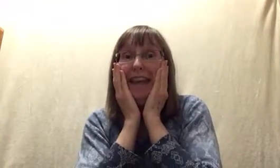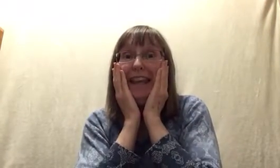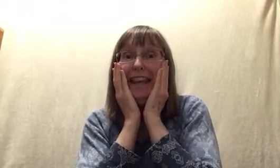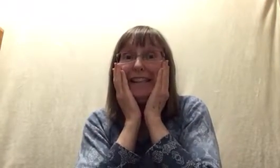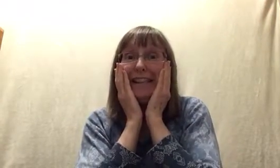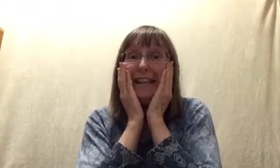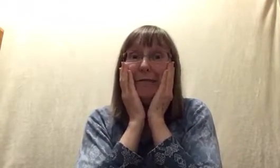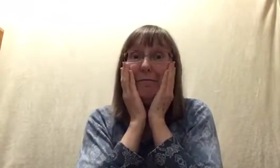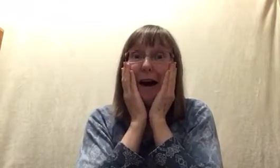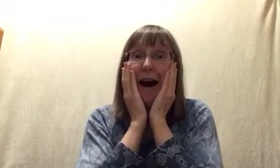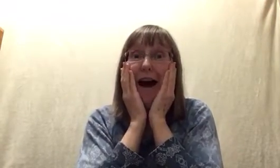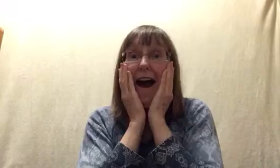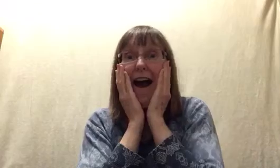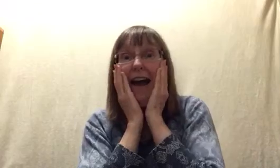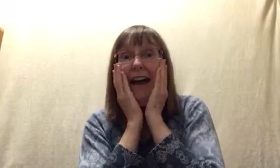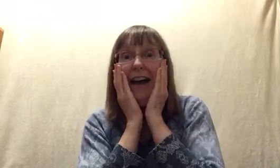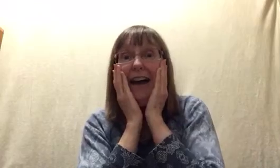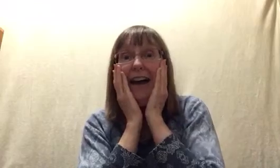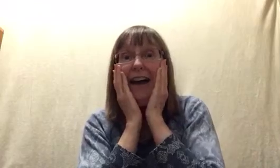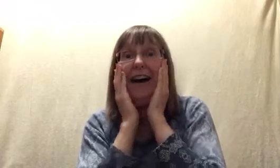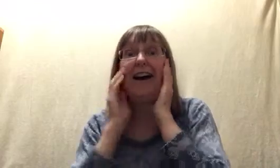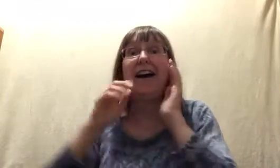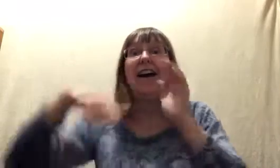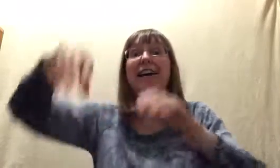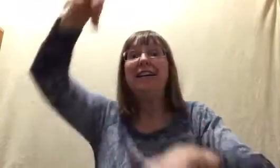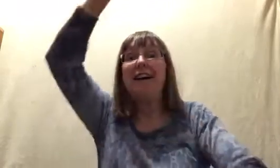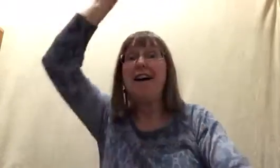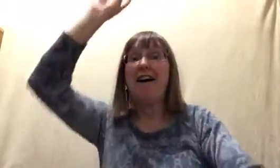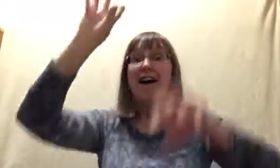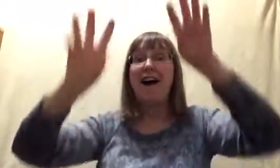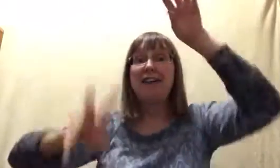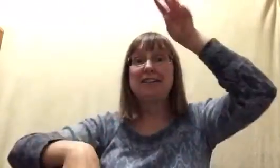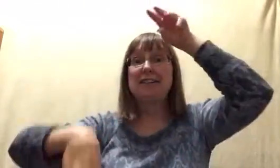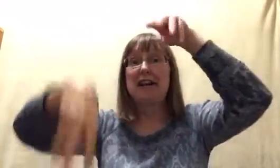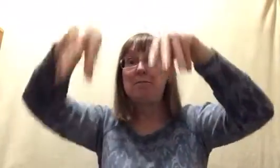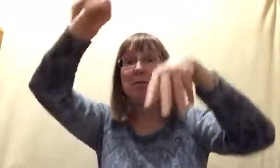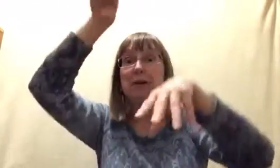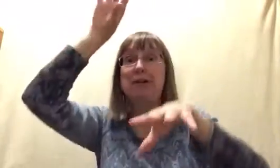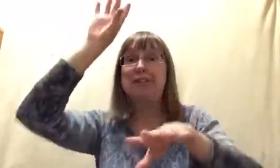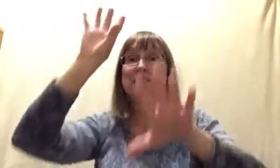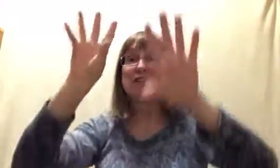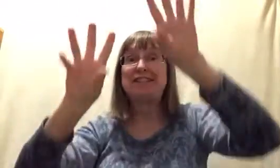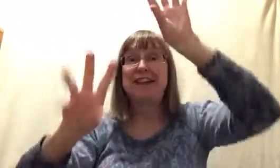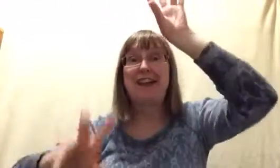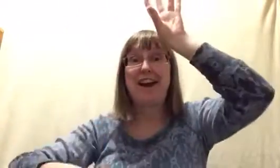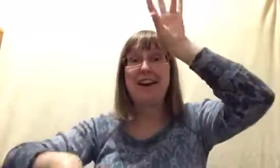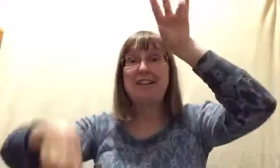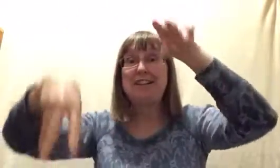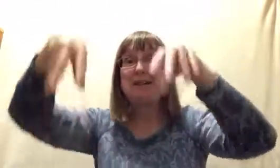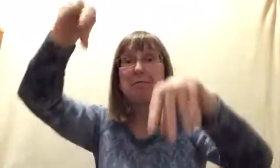eaten by an octopus, an octopus,